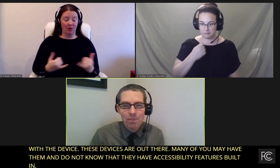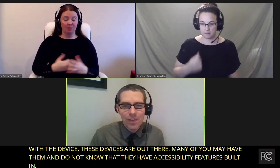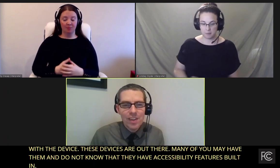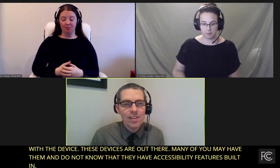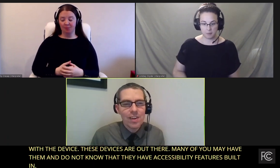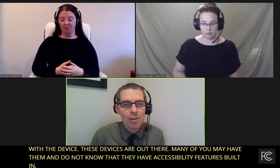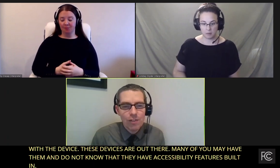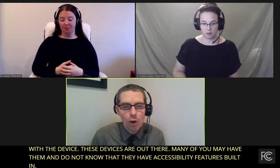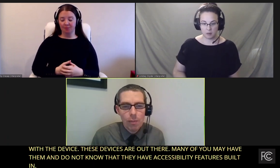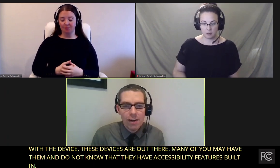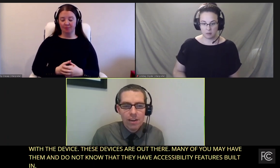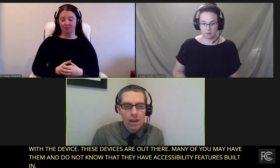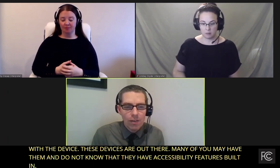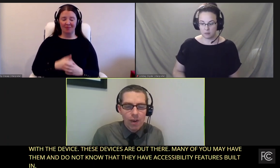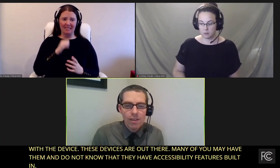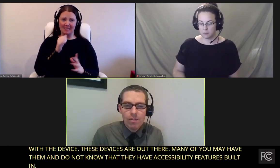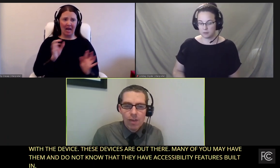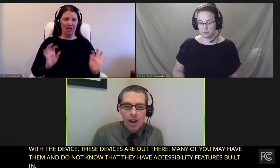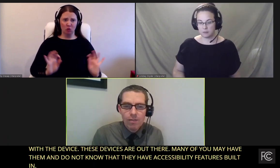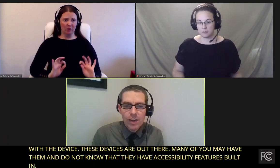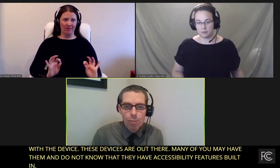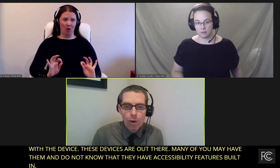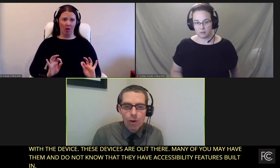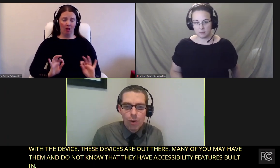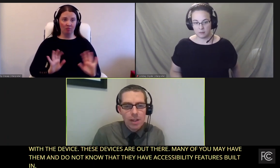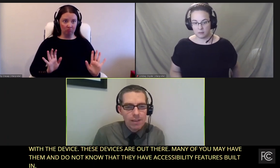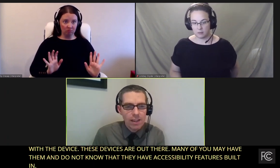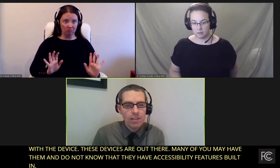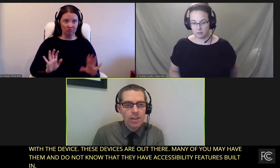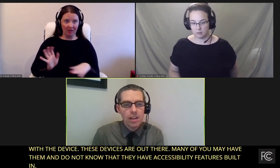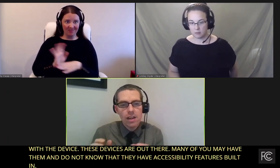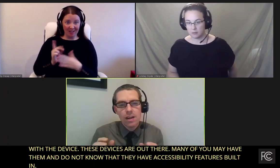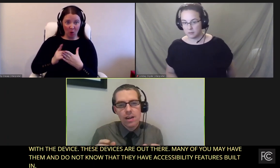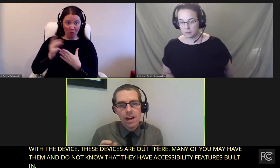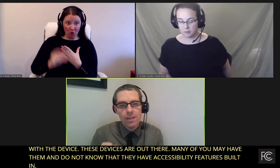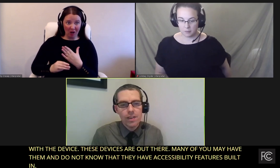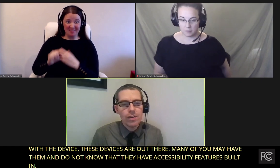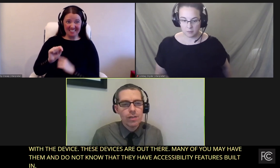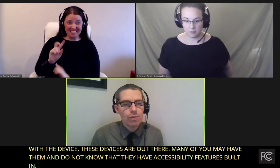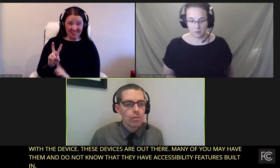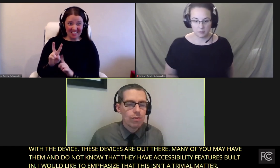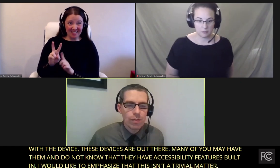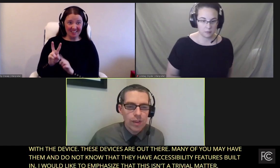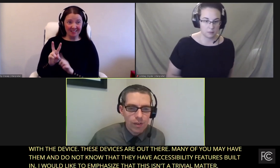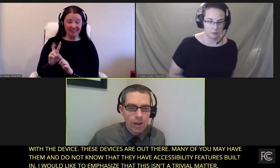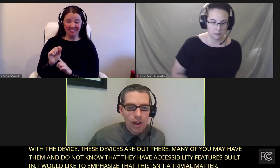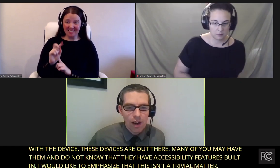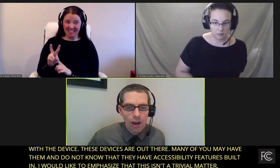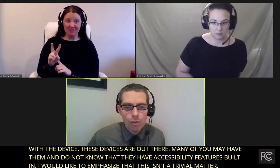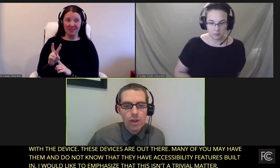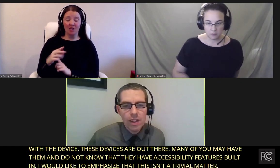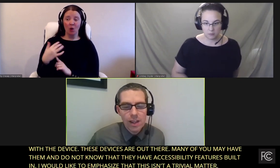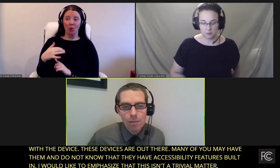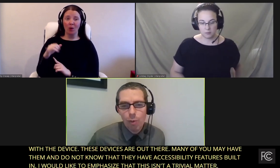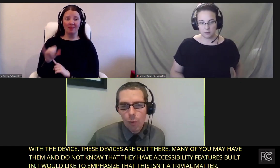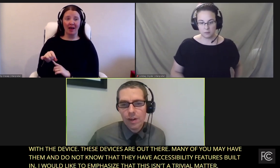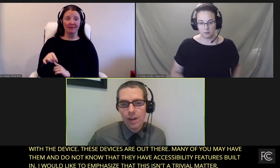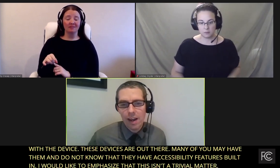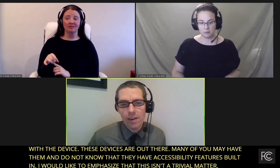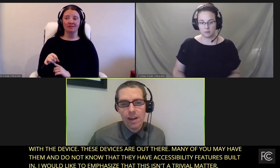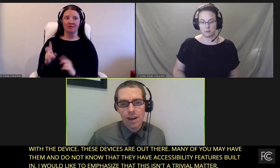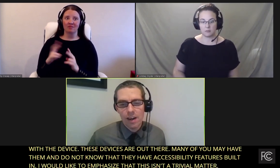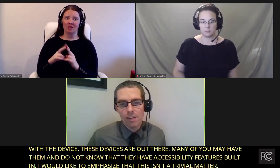this isn't a trivial matter, right? Video programming, TV, this is a really